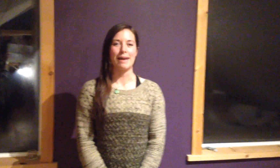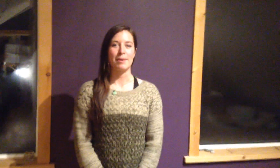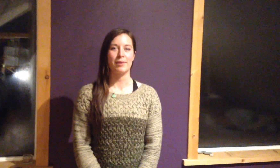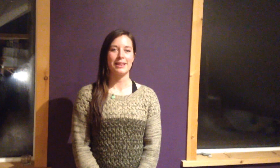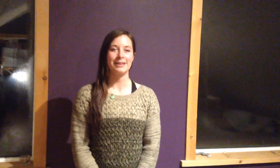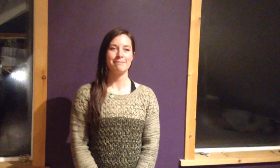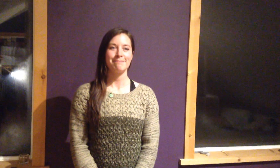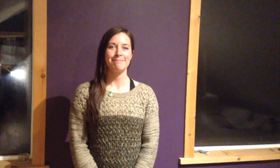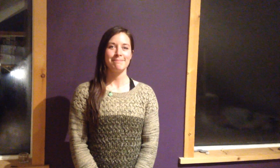came up with.